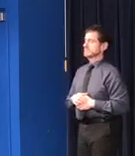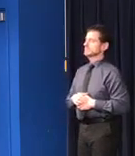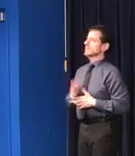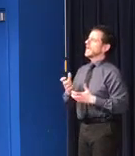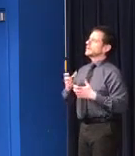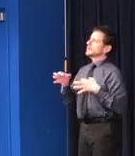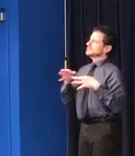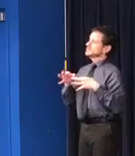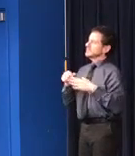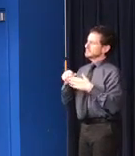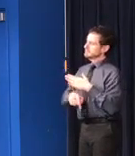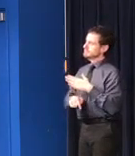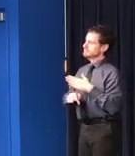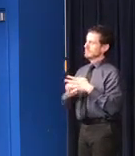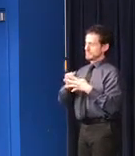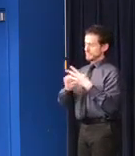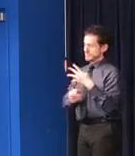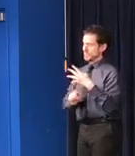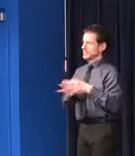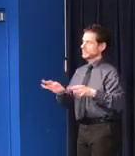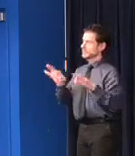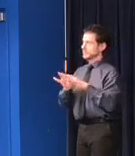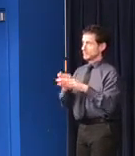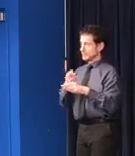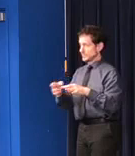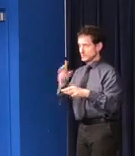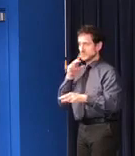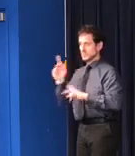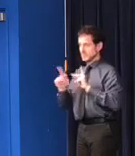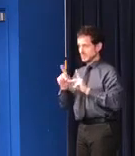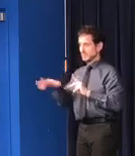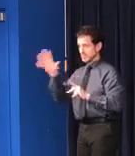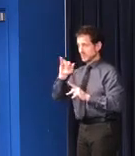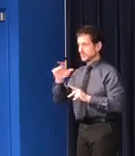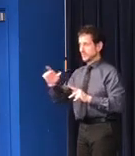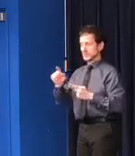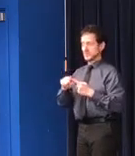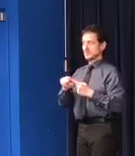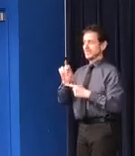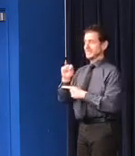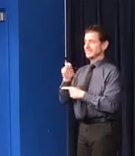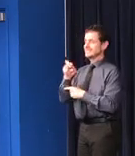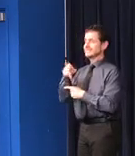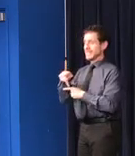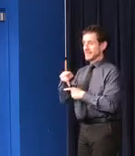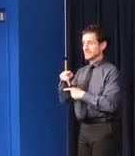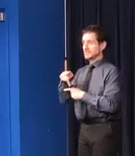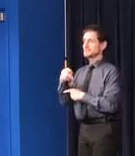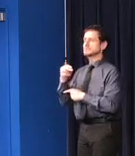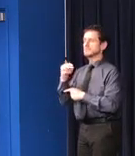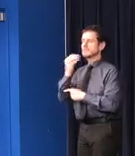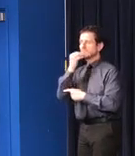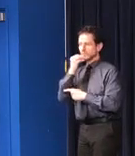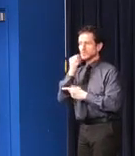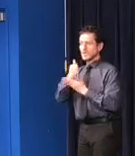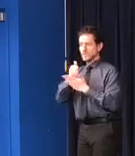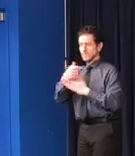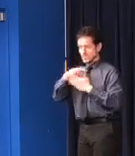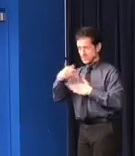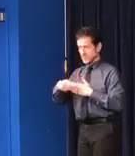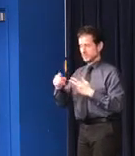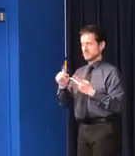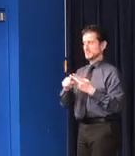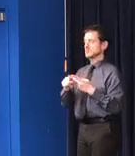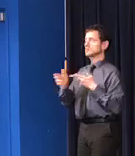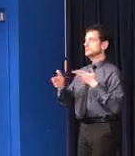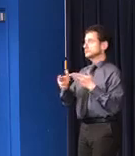resources for communities across Illinois. SNAP, the Supplemental Nutrition Assistance Program, Services for People with